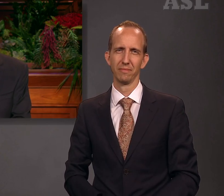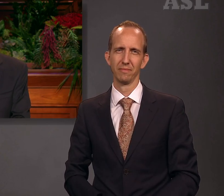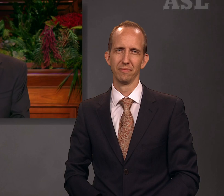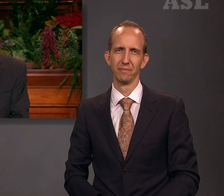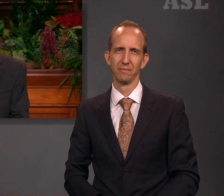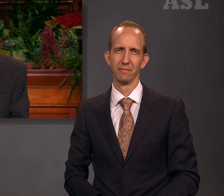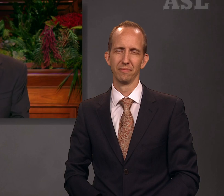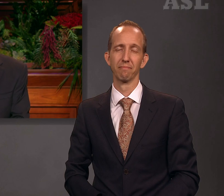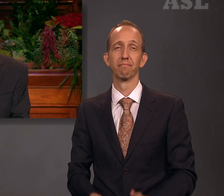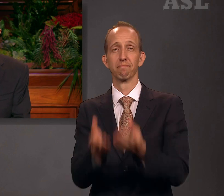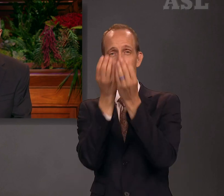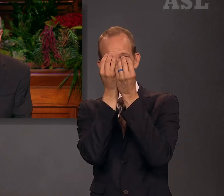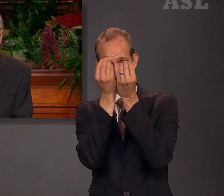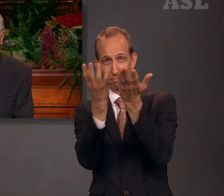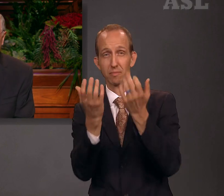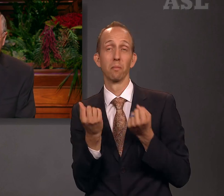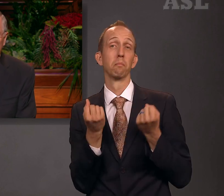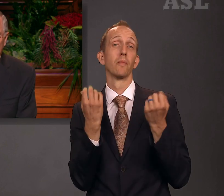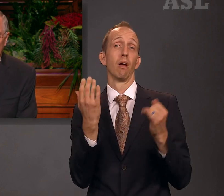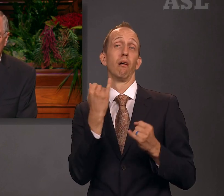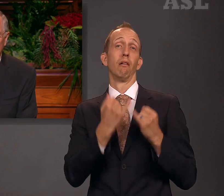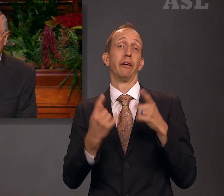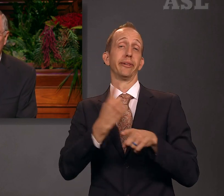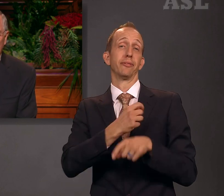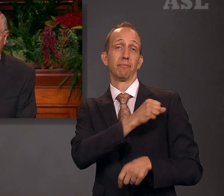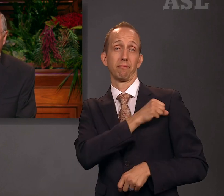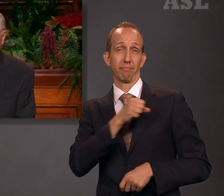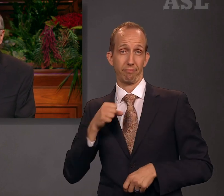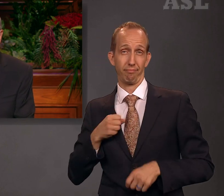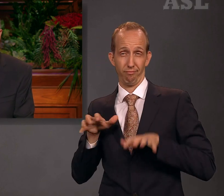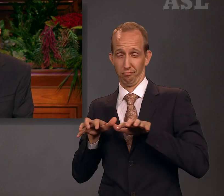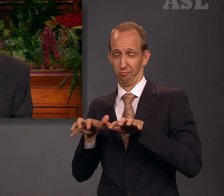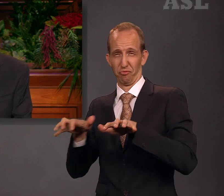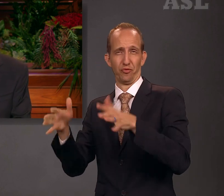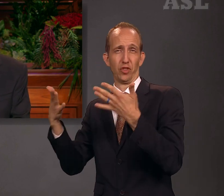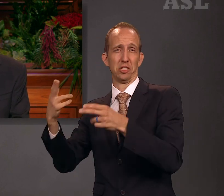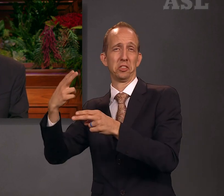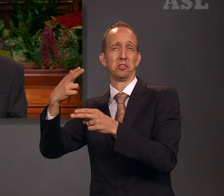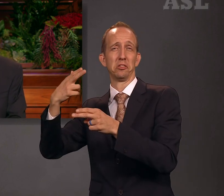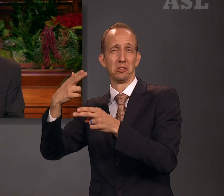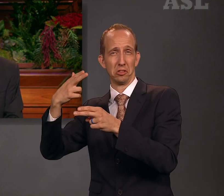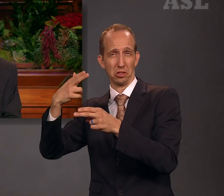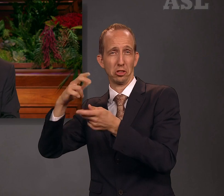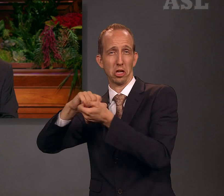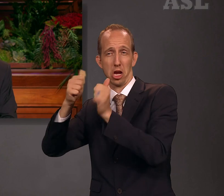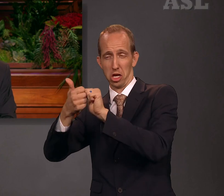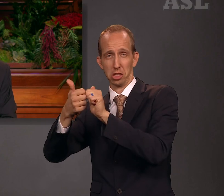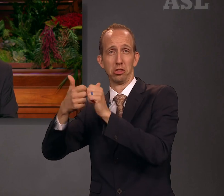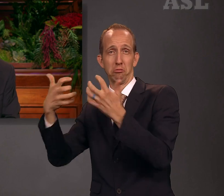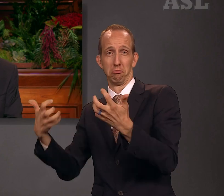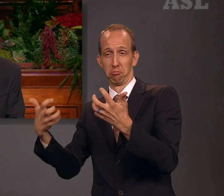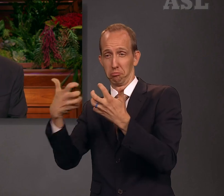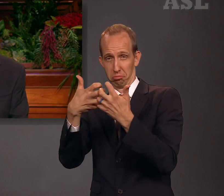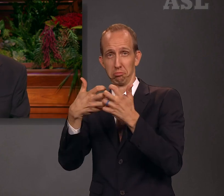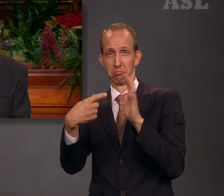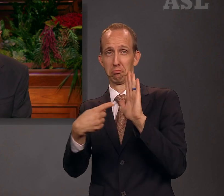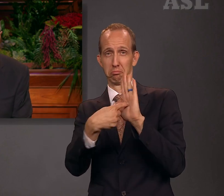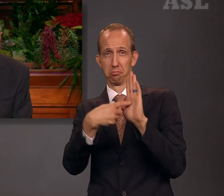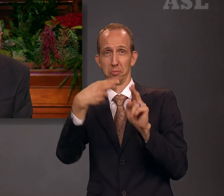There are thousands and thousands of Latter-day Saints who have courageously proclaimed the name of the Church. As we do our